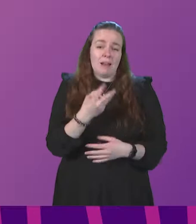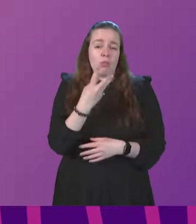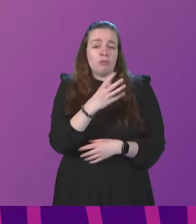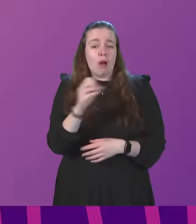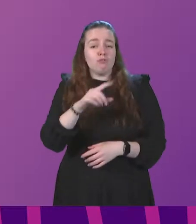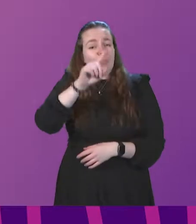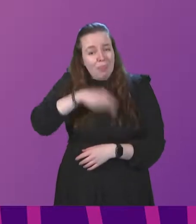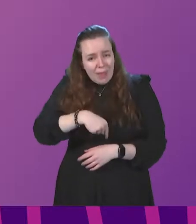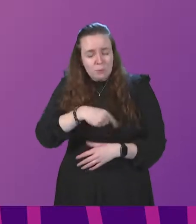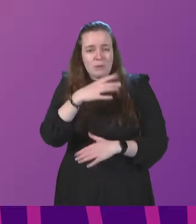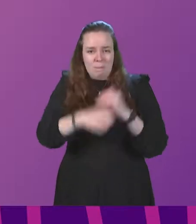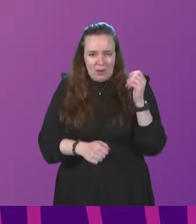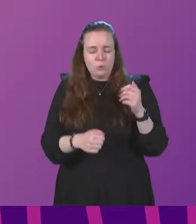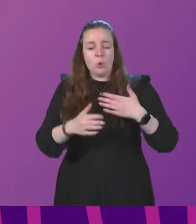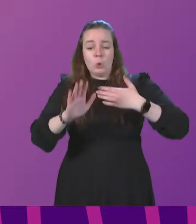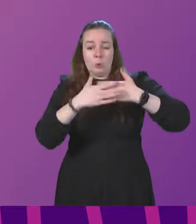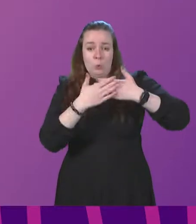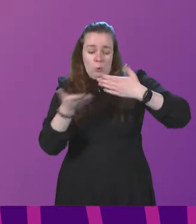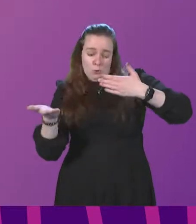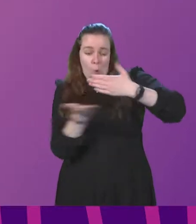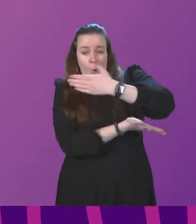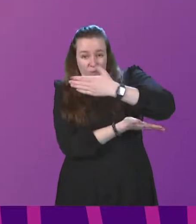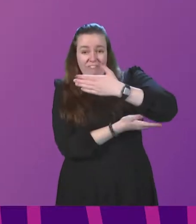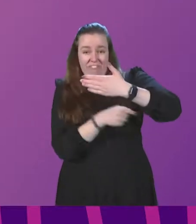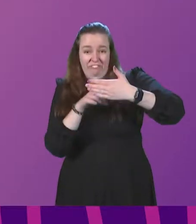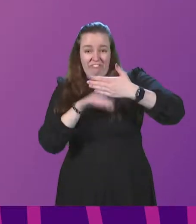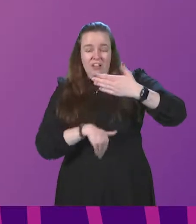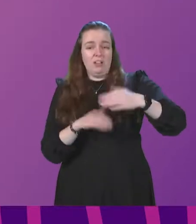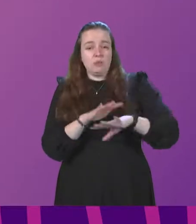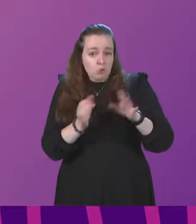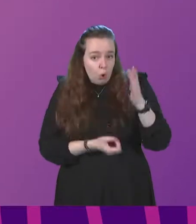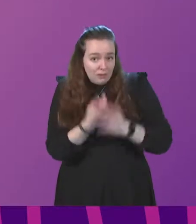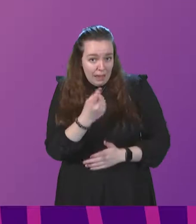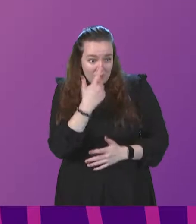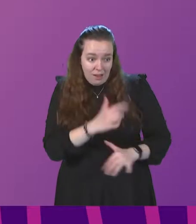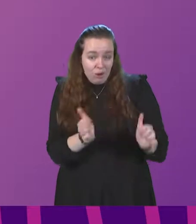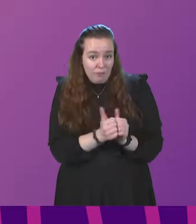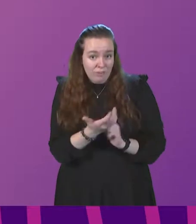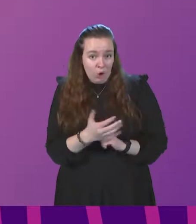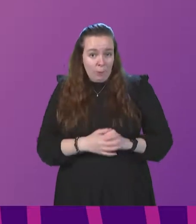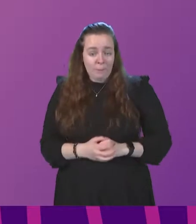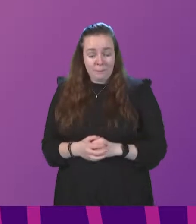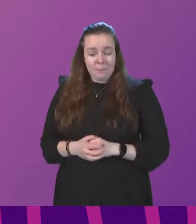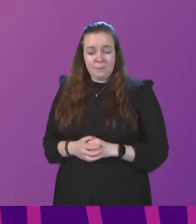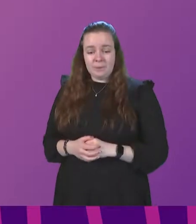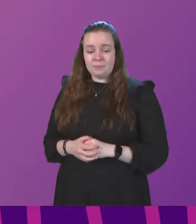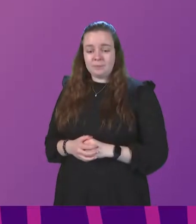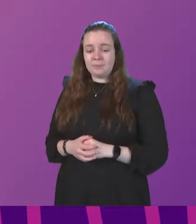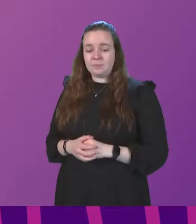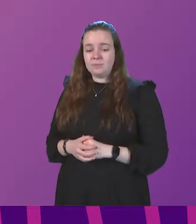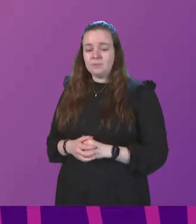on chopping off the bottom of doors is not going to happen? Cabinet Secretary. Well,